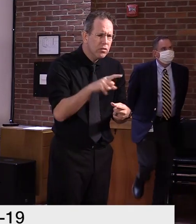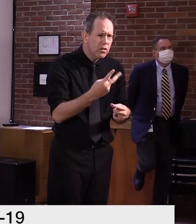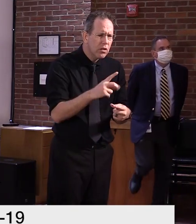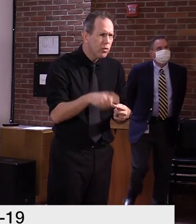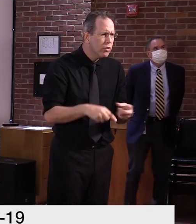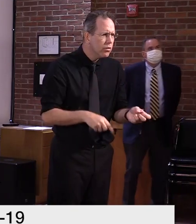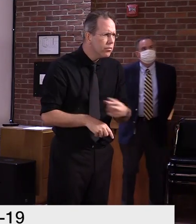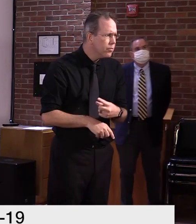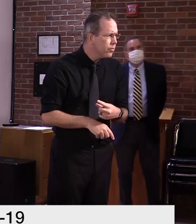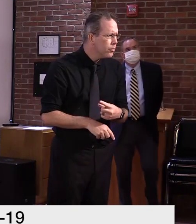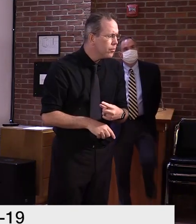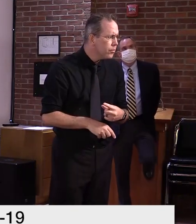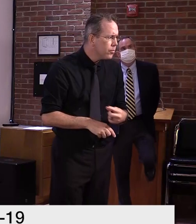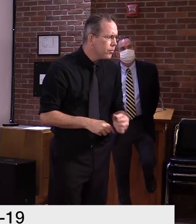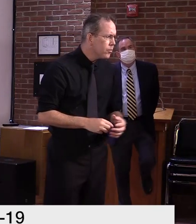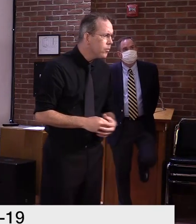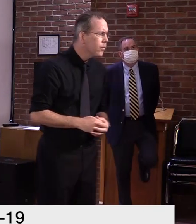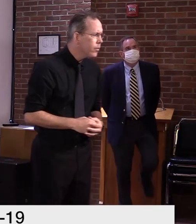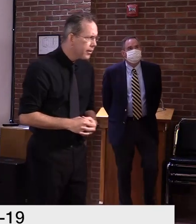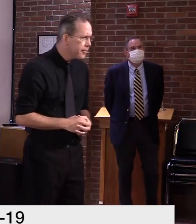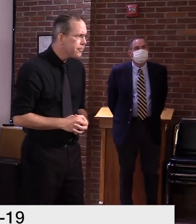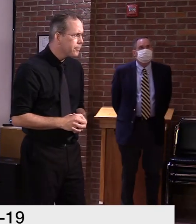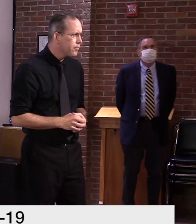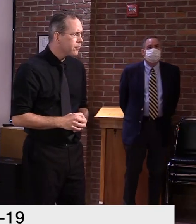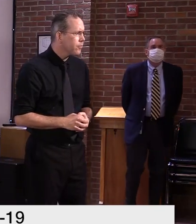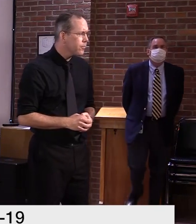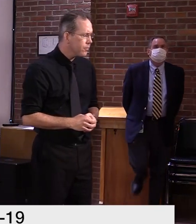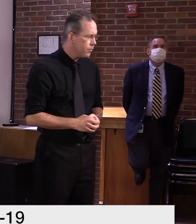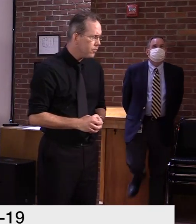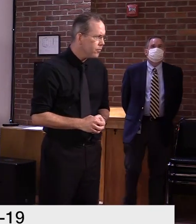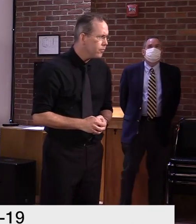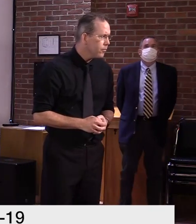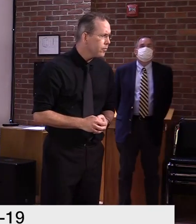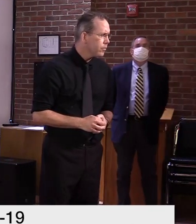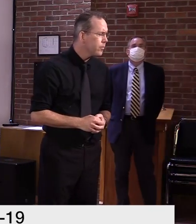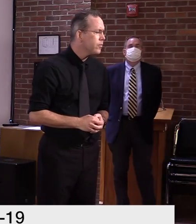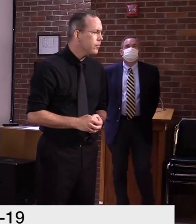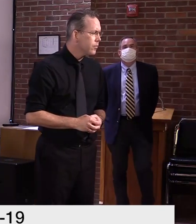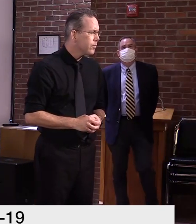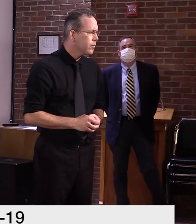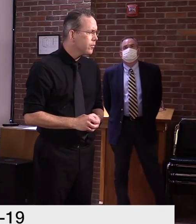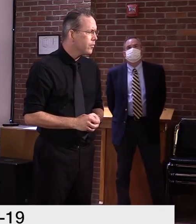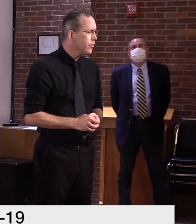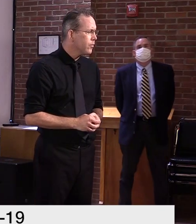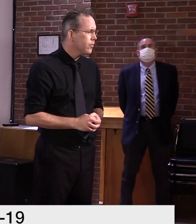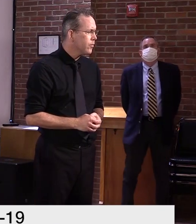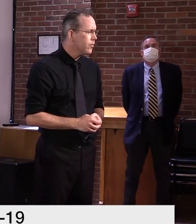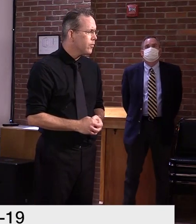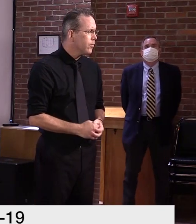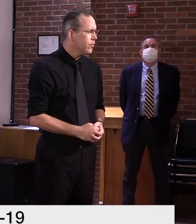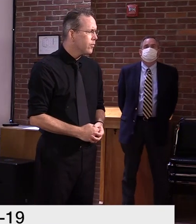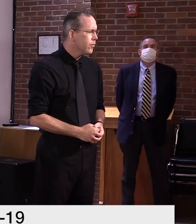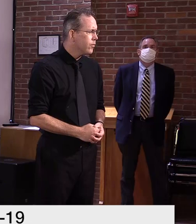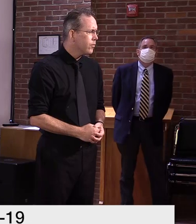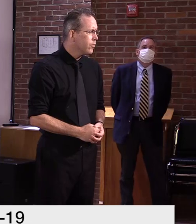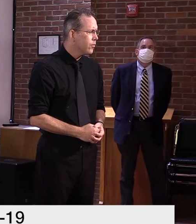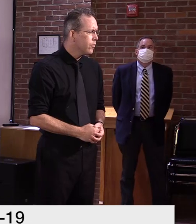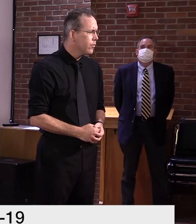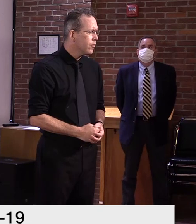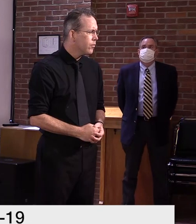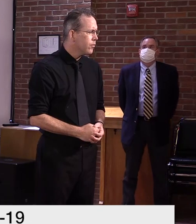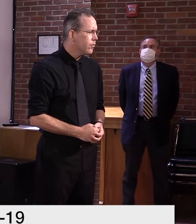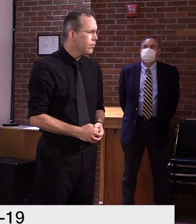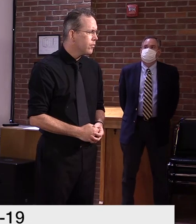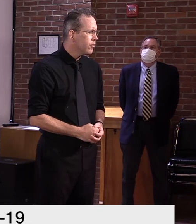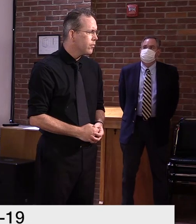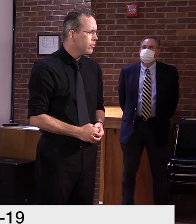Sure. On the DOL unemployment insurance summary, uh, it says that 107,000 claimants have qualified for